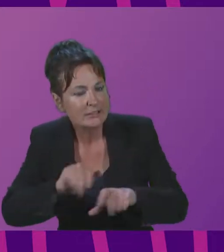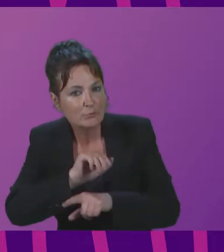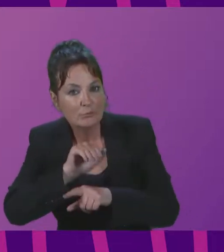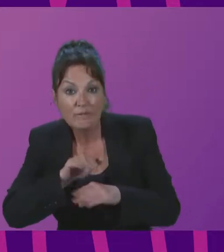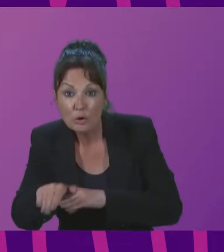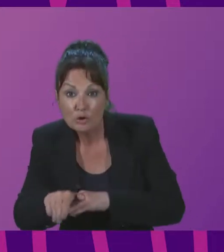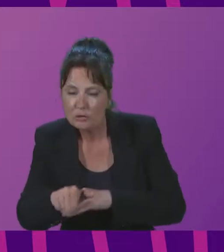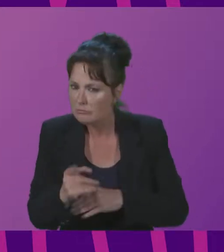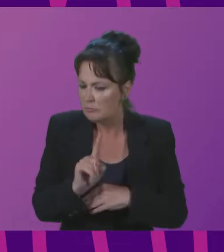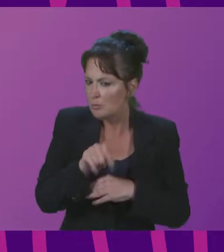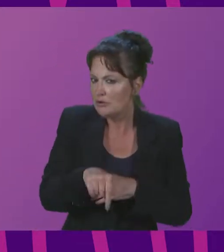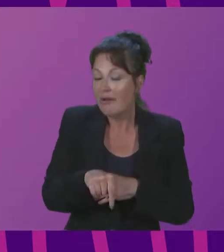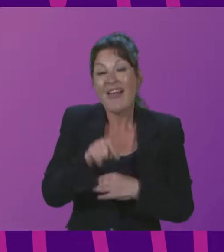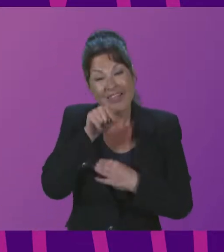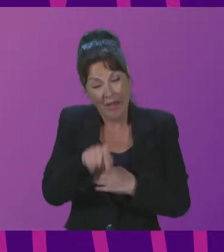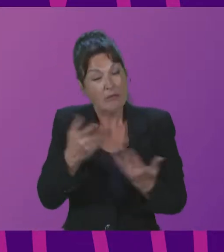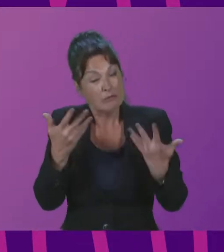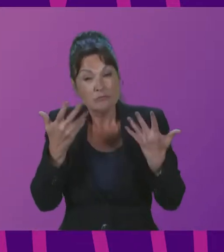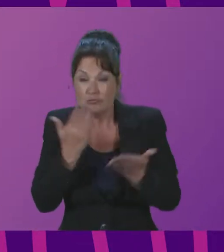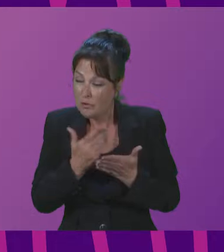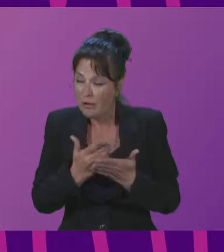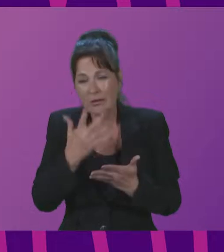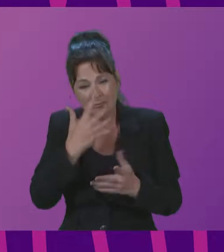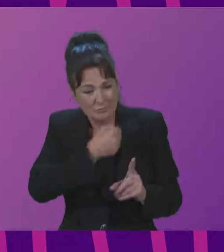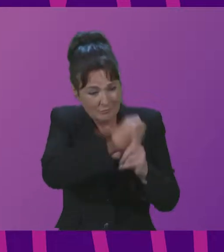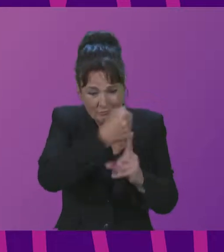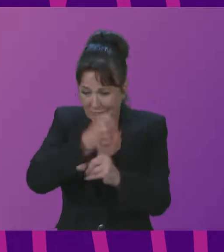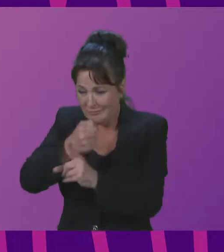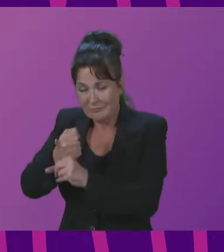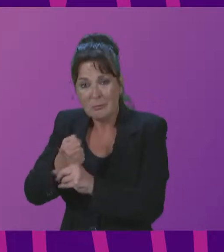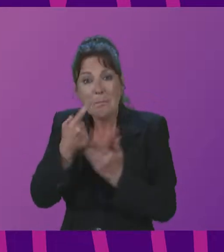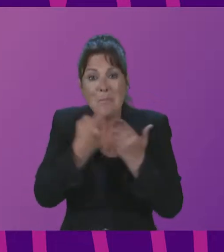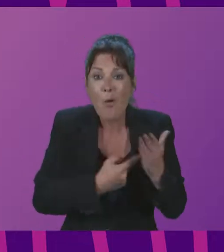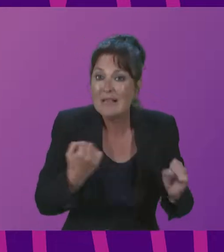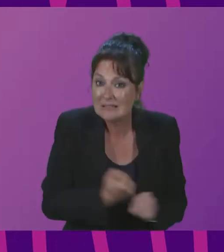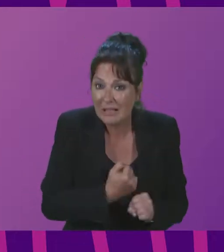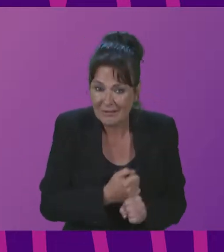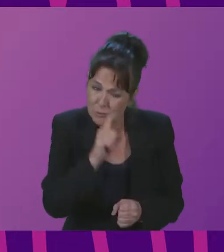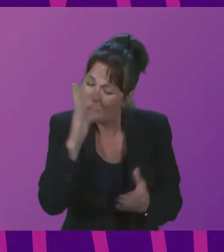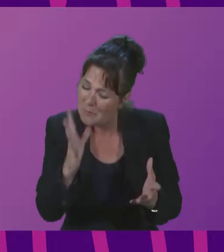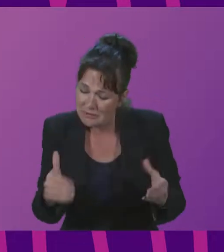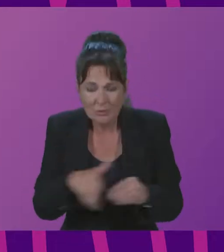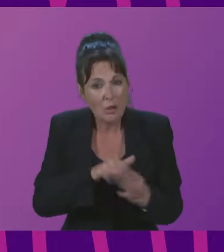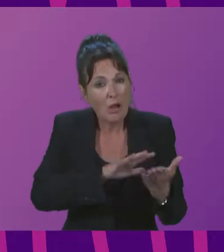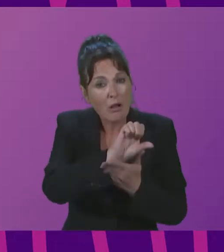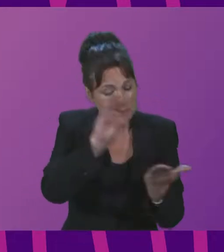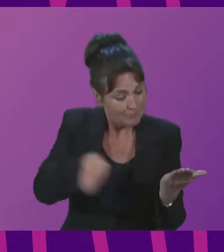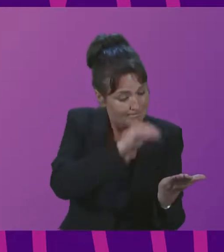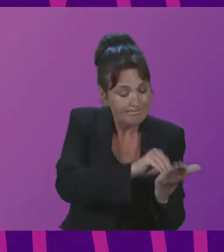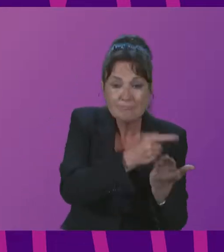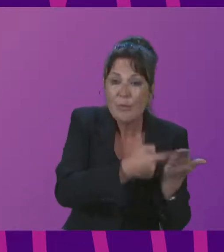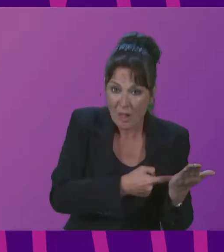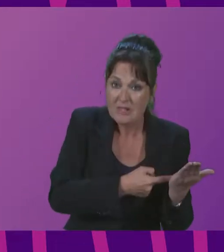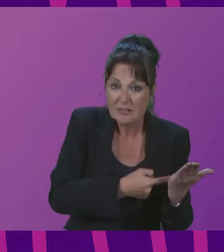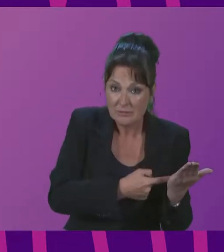to the growing commitment of policy makers to putting culture at the heart of policies and actions for sustainable development. This